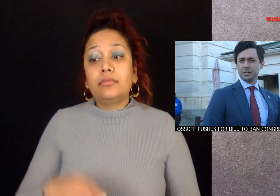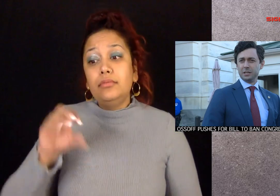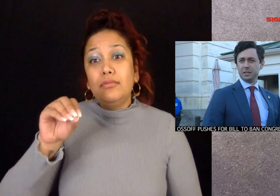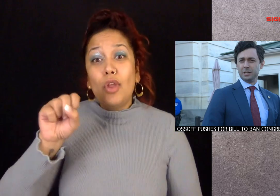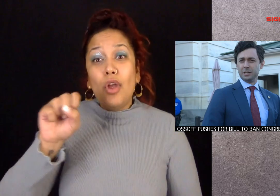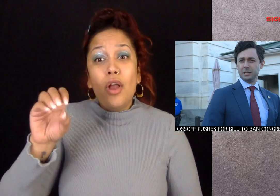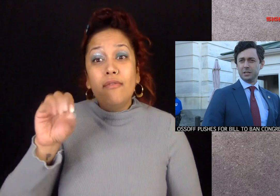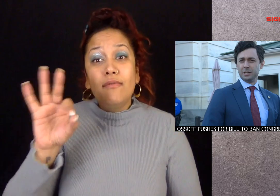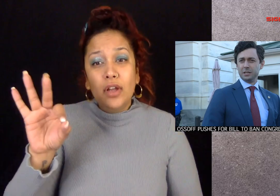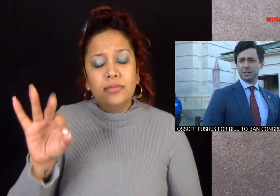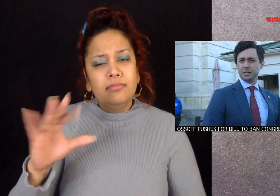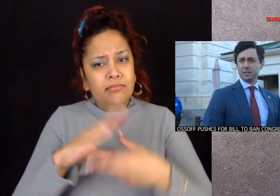while in office.